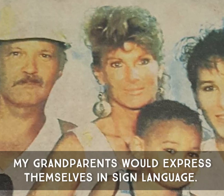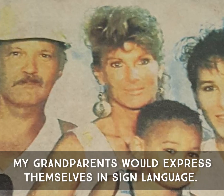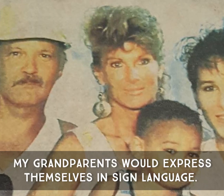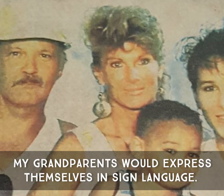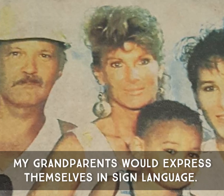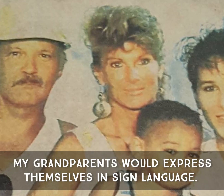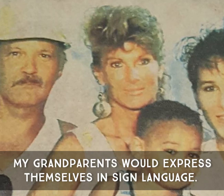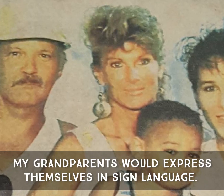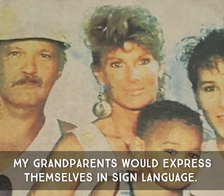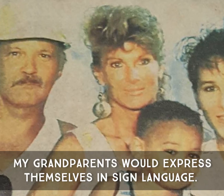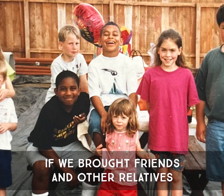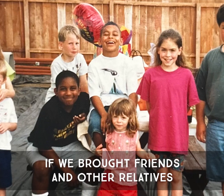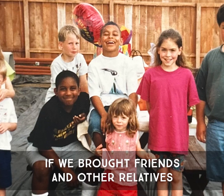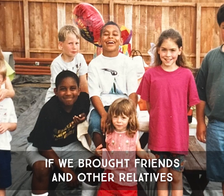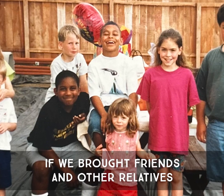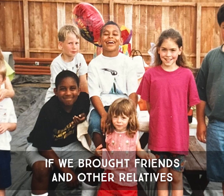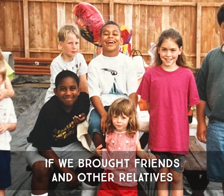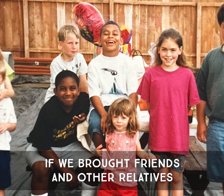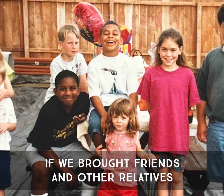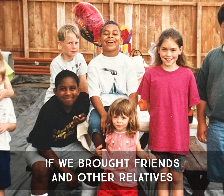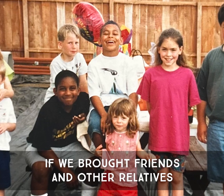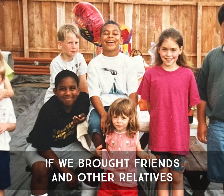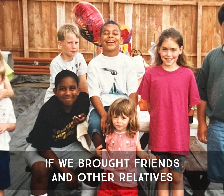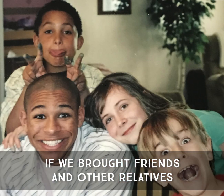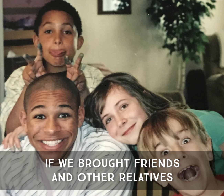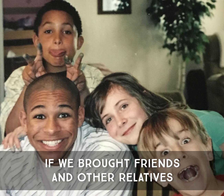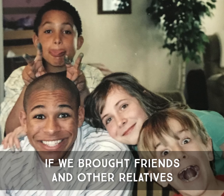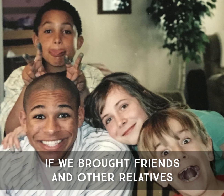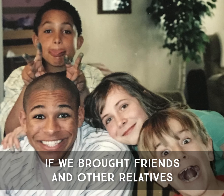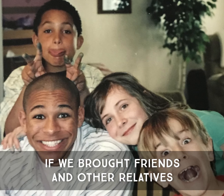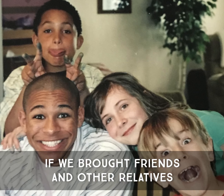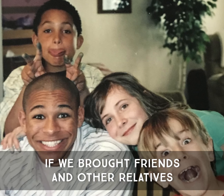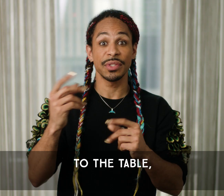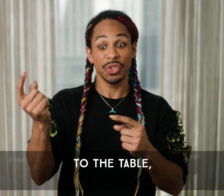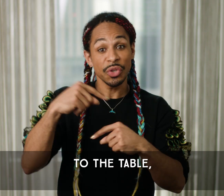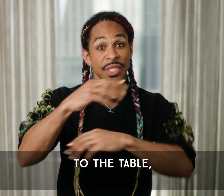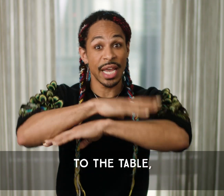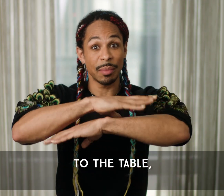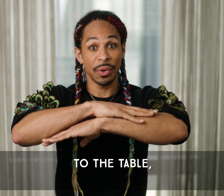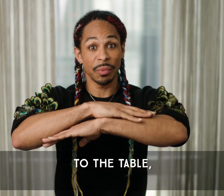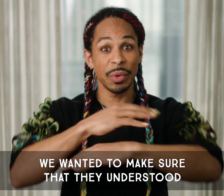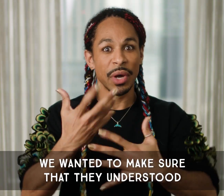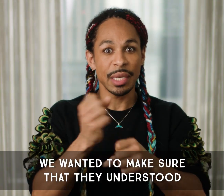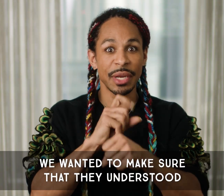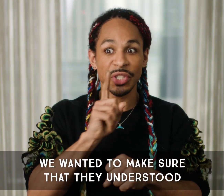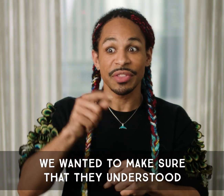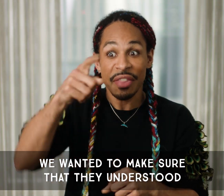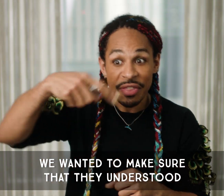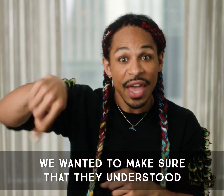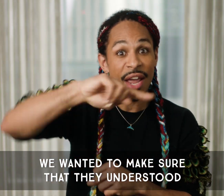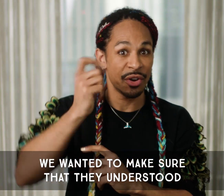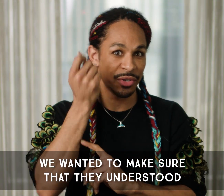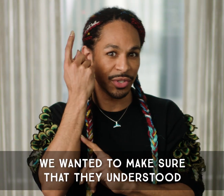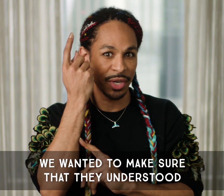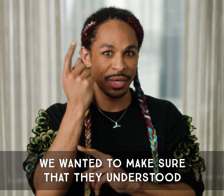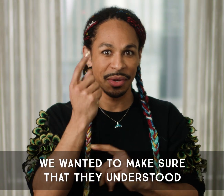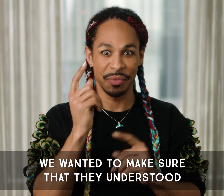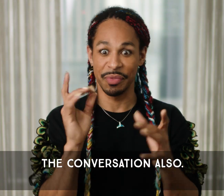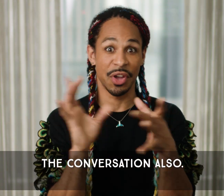in sign language. If we brought friends and other relatives to the table, we wanted to make sure that they understood the